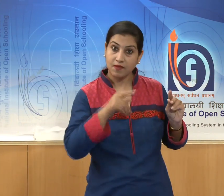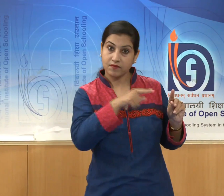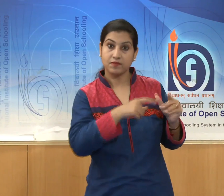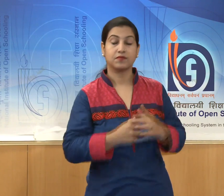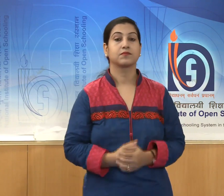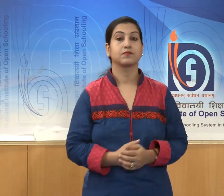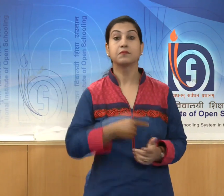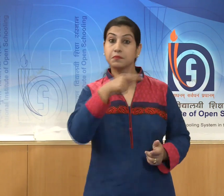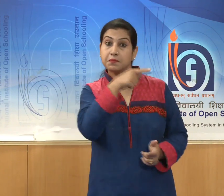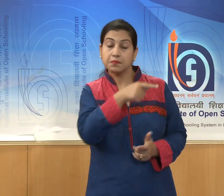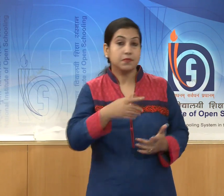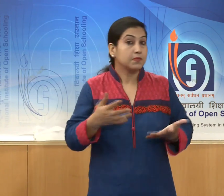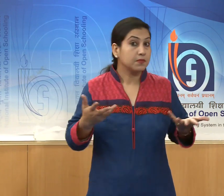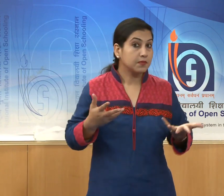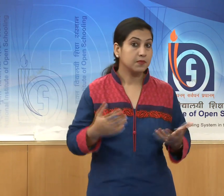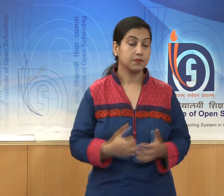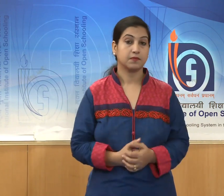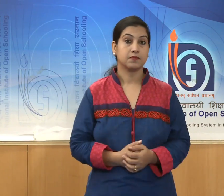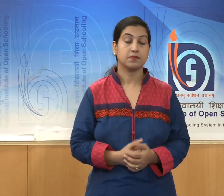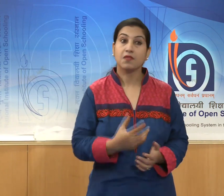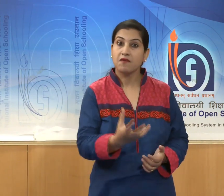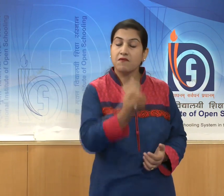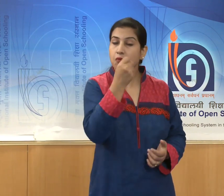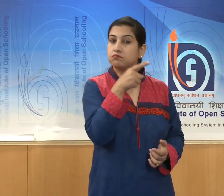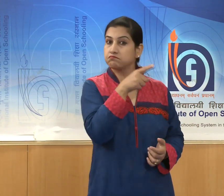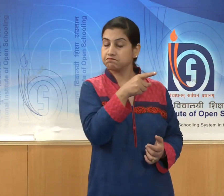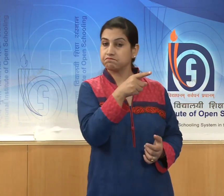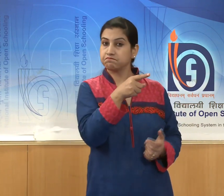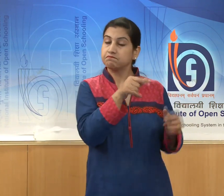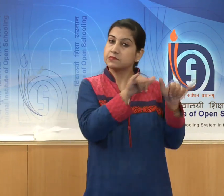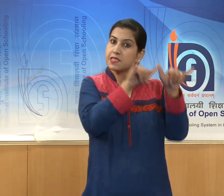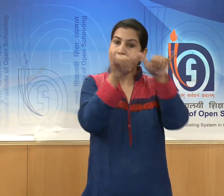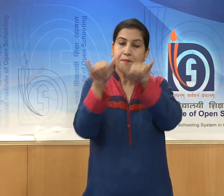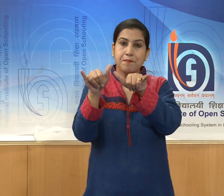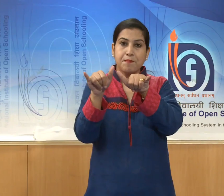found from this